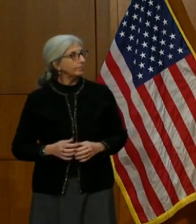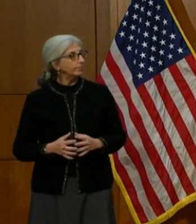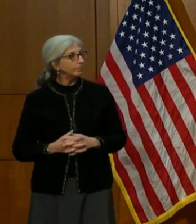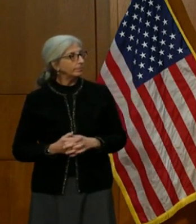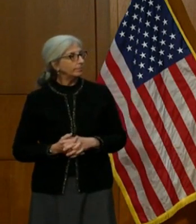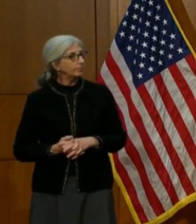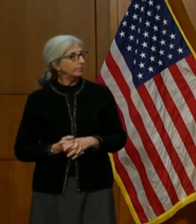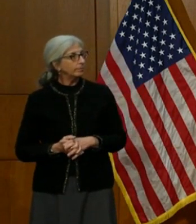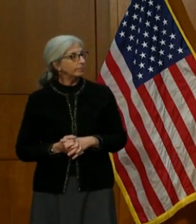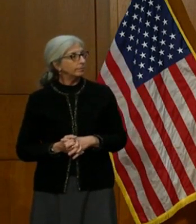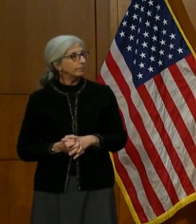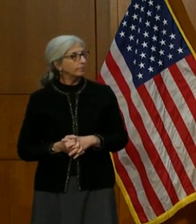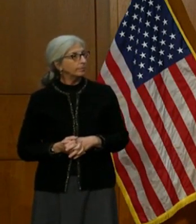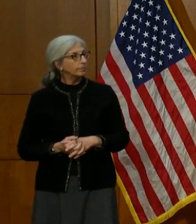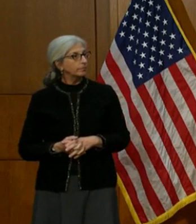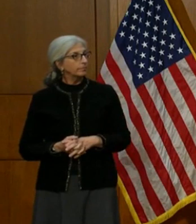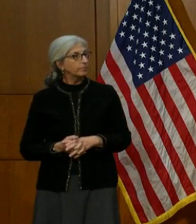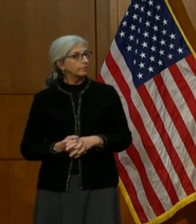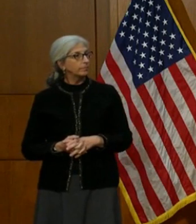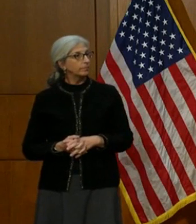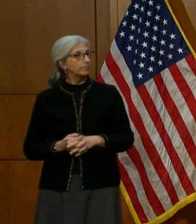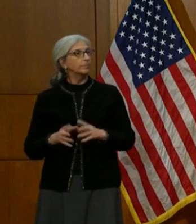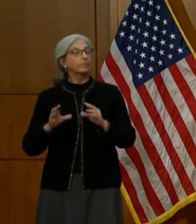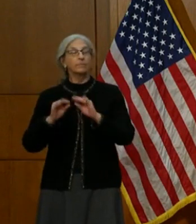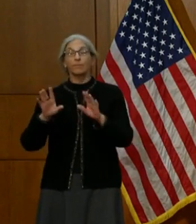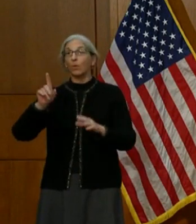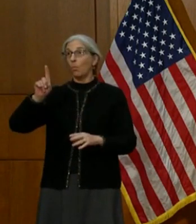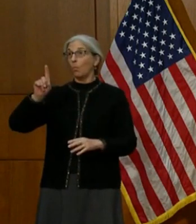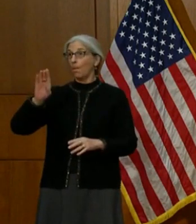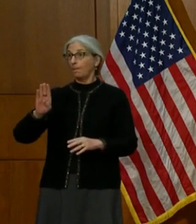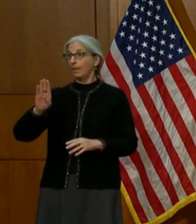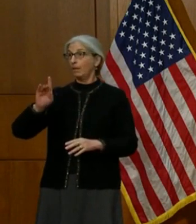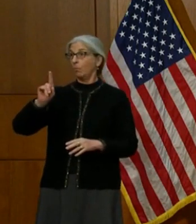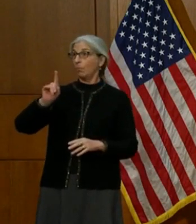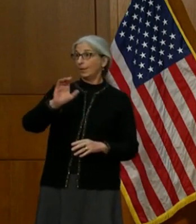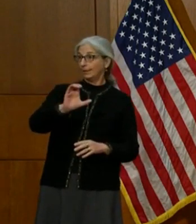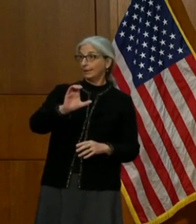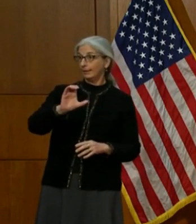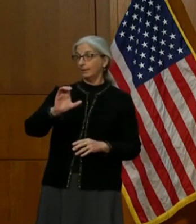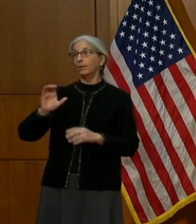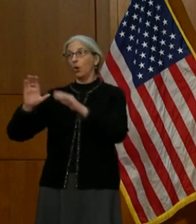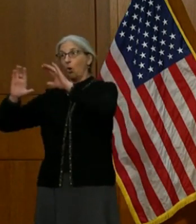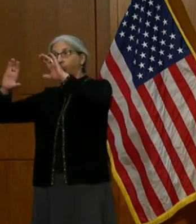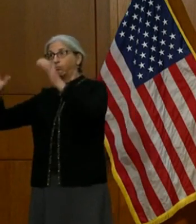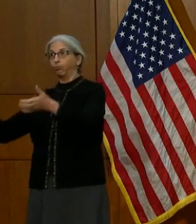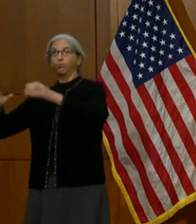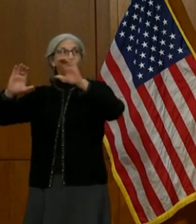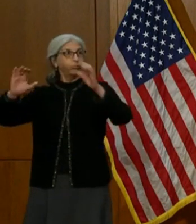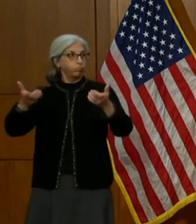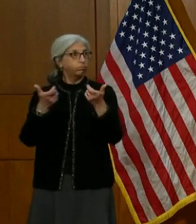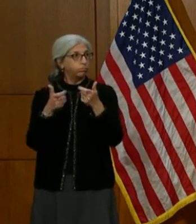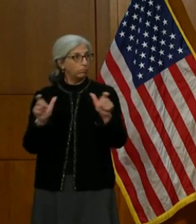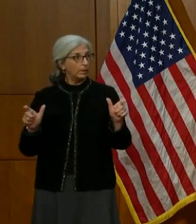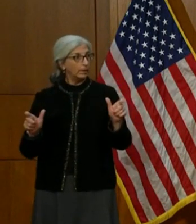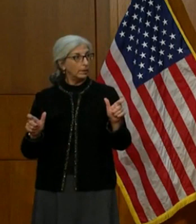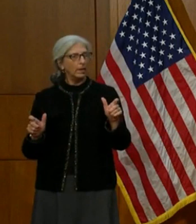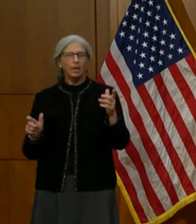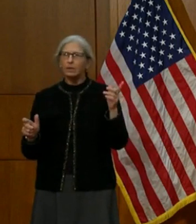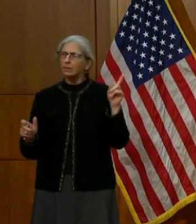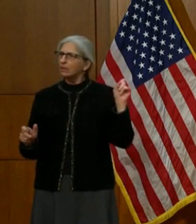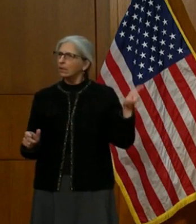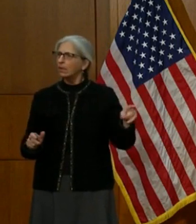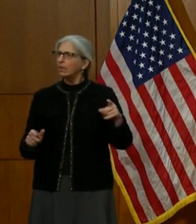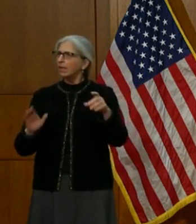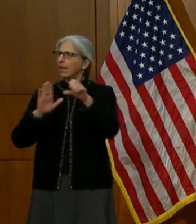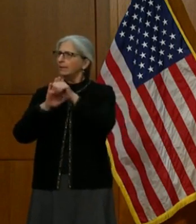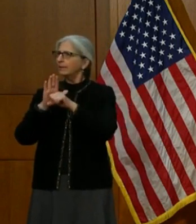So, obviously, as you've mentioned, 1B and 1C are huge groups of people. So I'm wondering, has the state set guidelines for